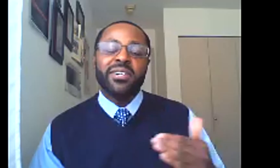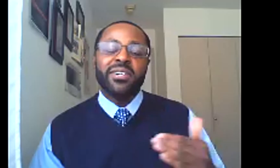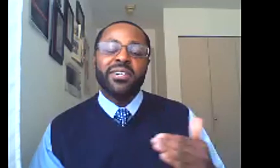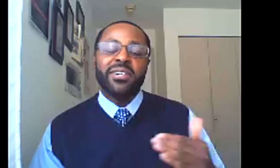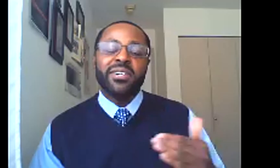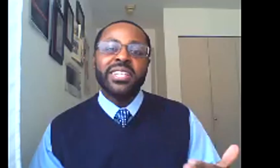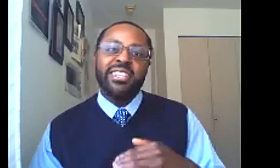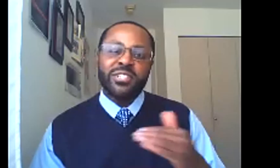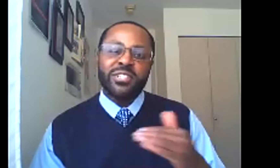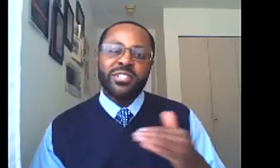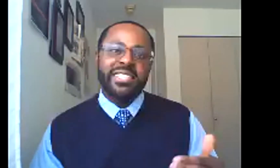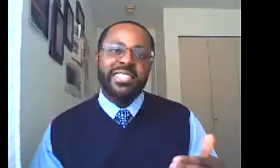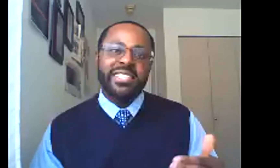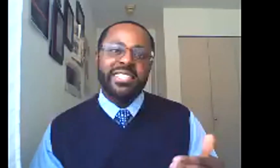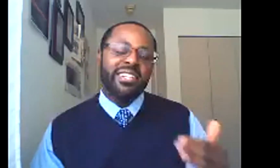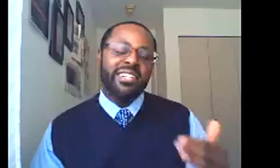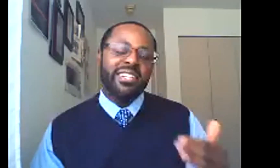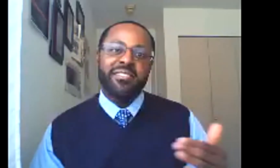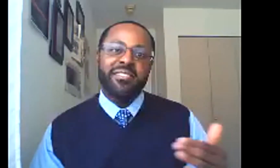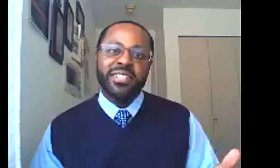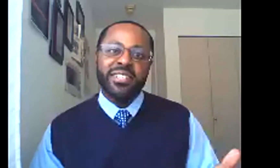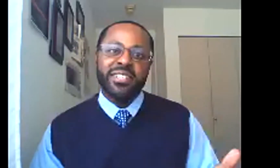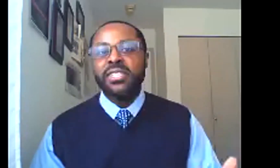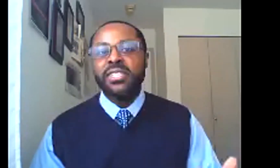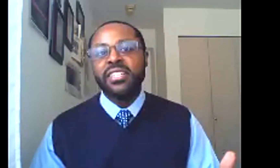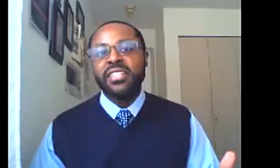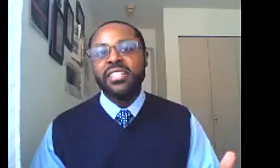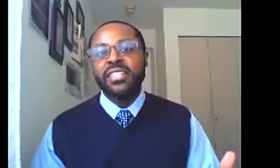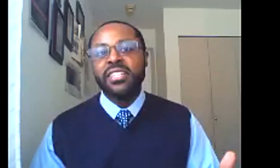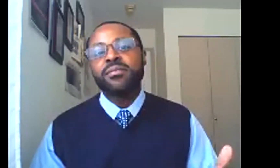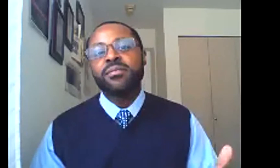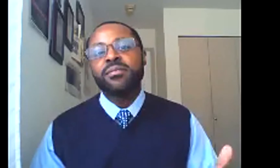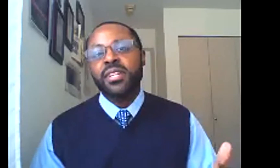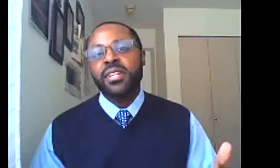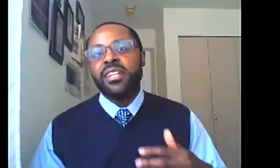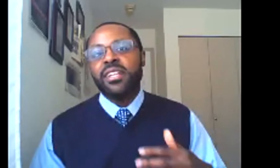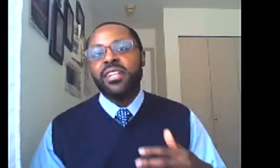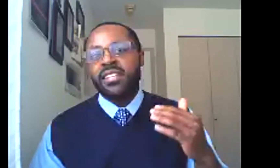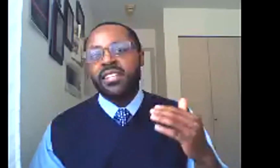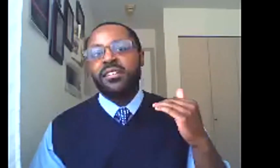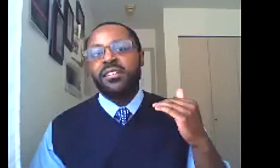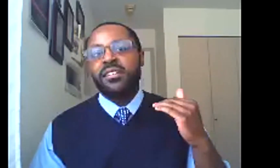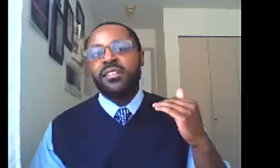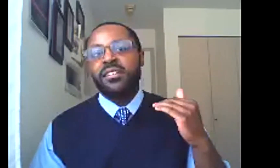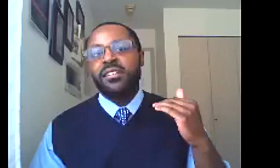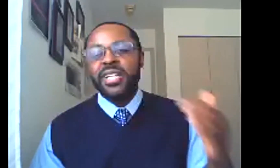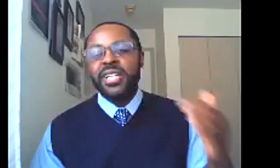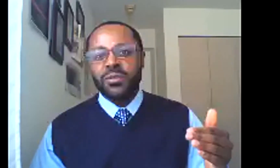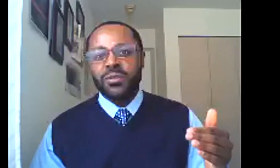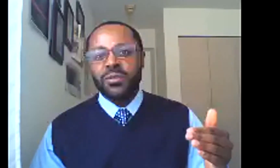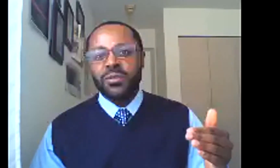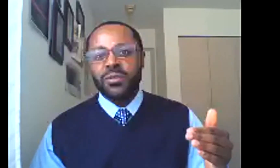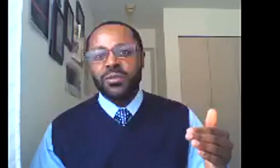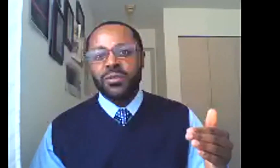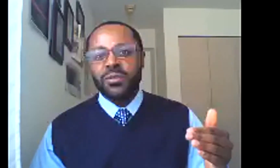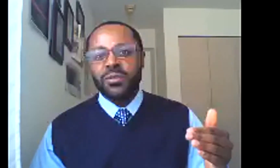among many things, the tragic message of the video of George Floyd's killing. The message was